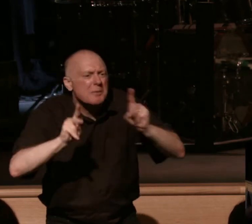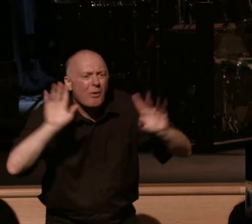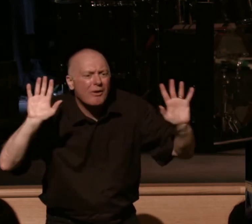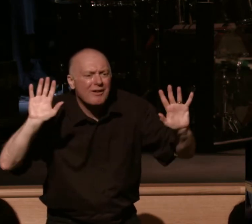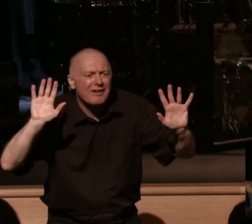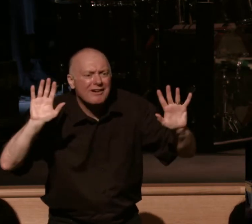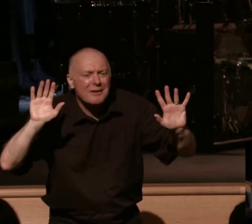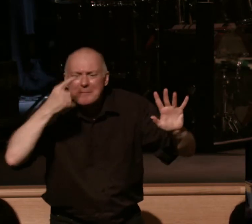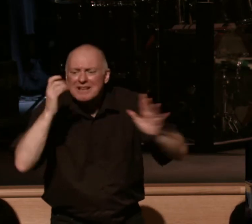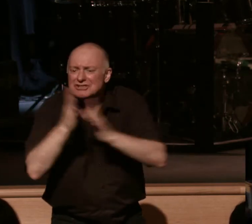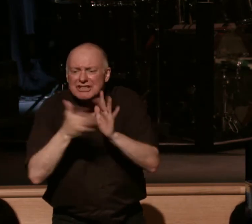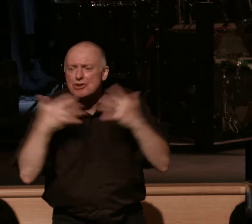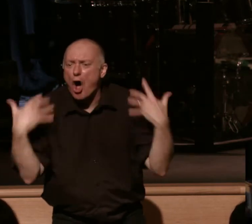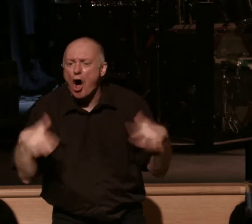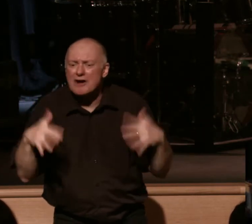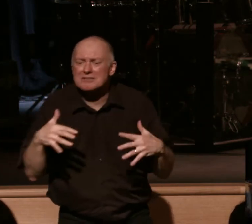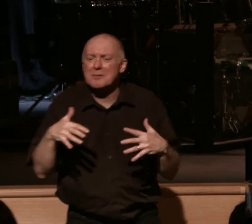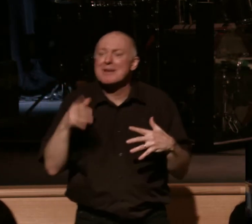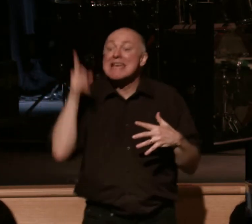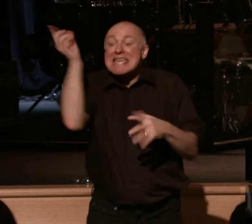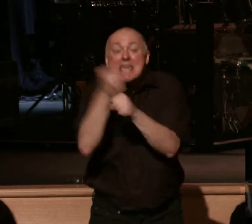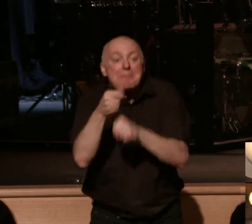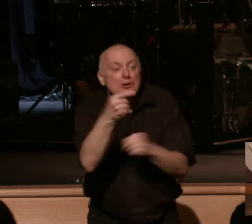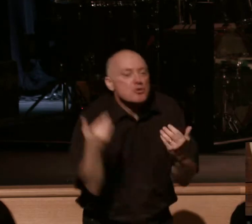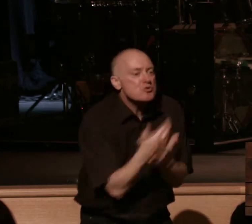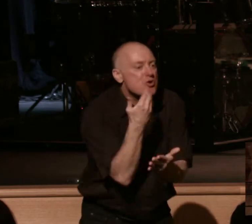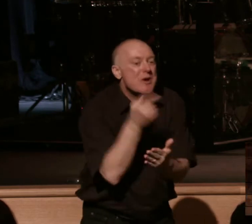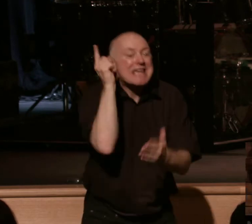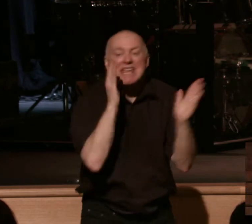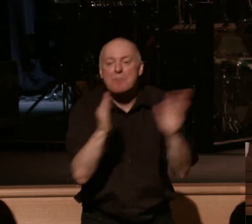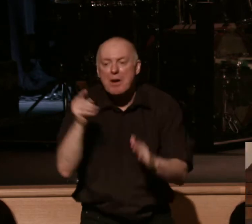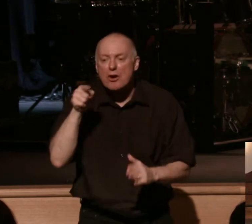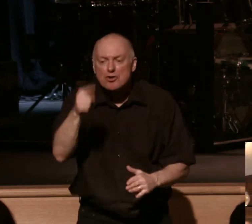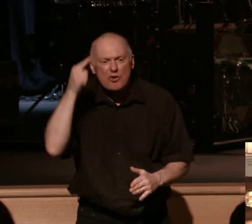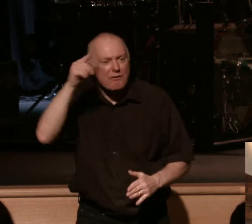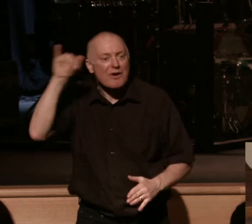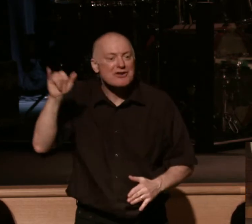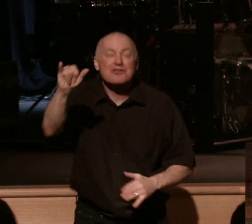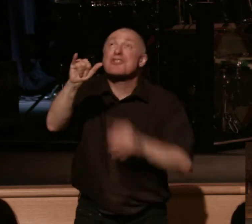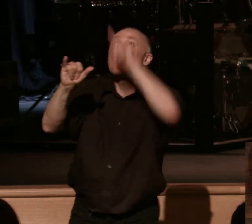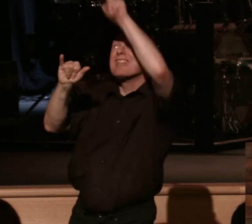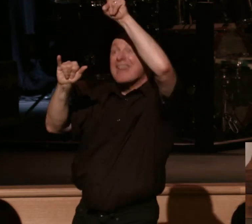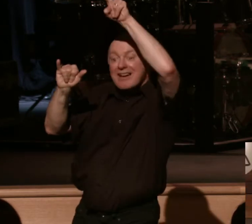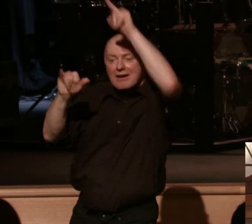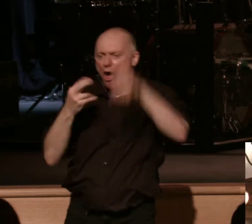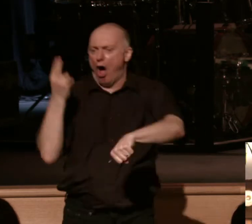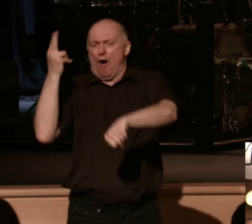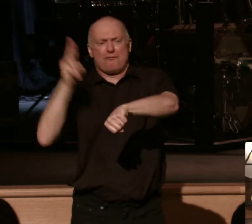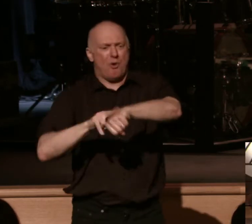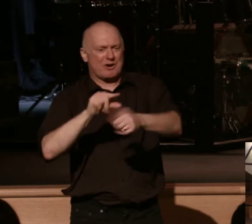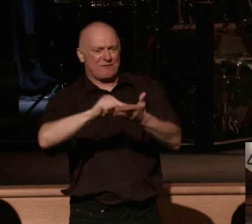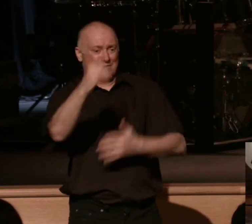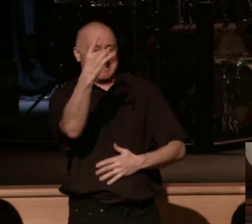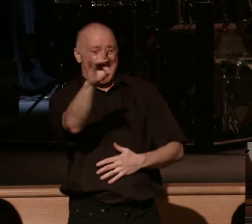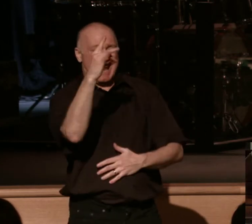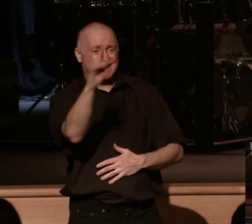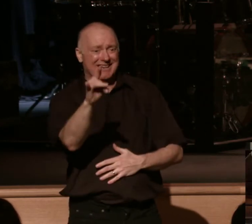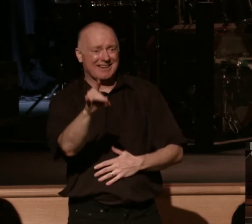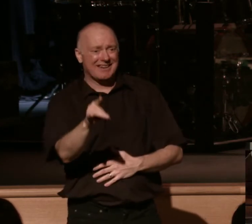Because Jesus is awesome and he's made you new and he's preparing you for the eternal weight of glory. So then, of course, he says in verse 18, don't look at the